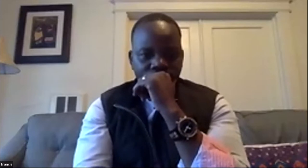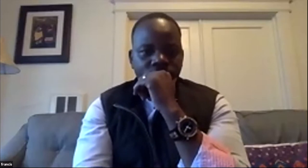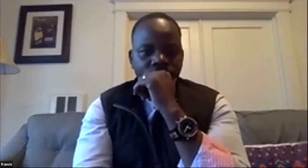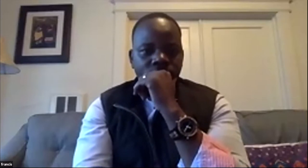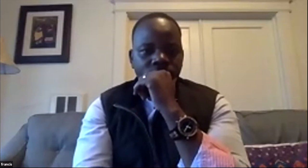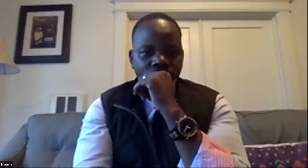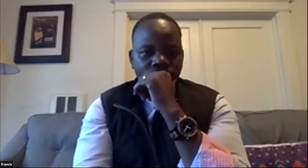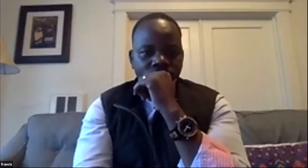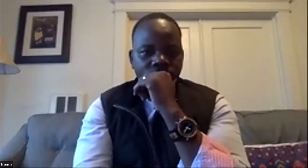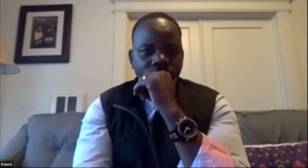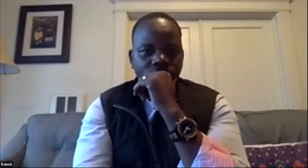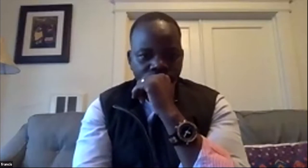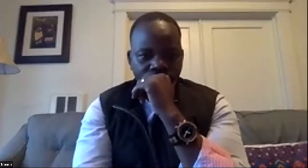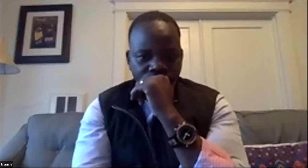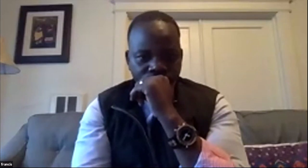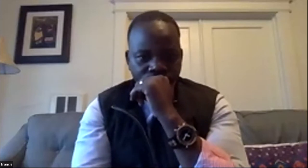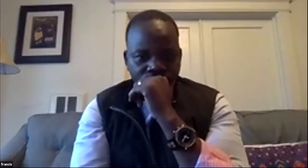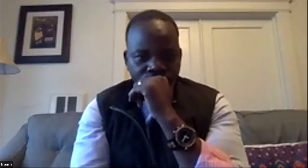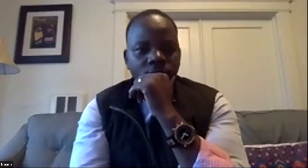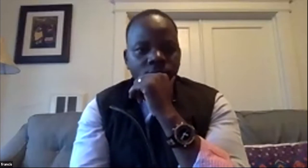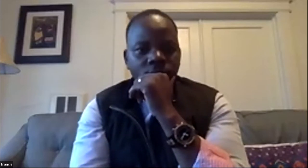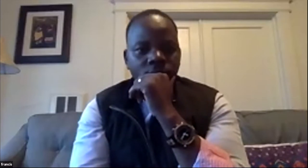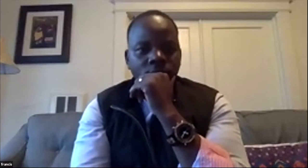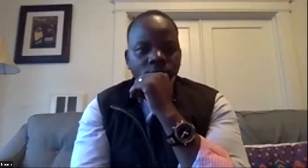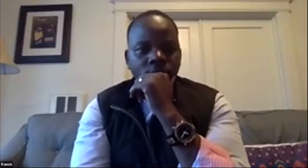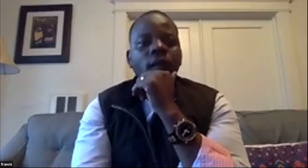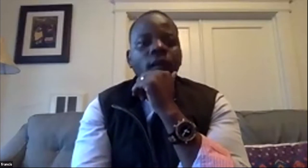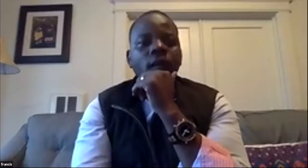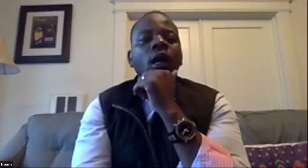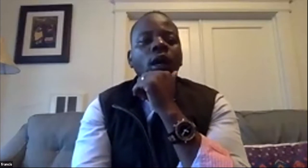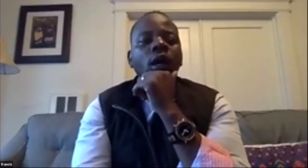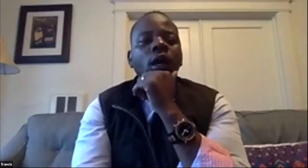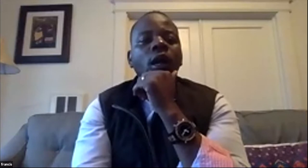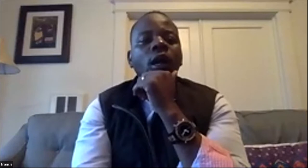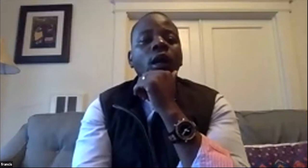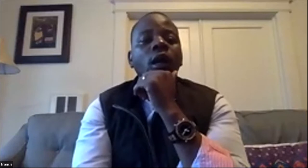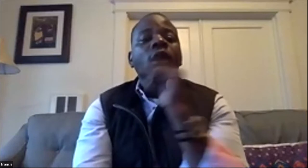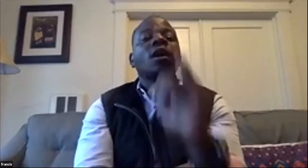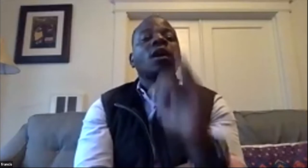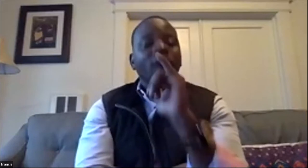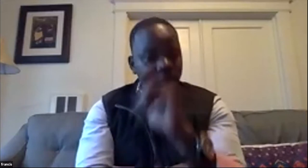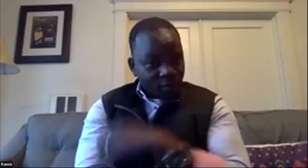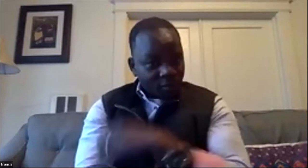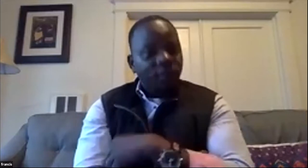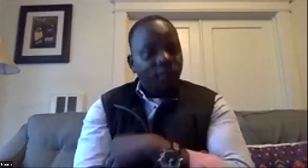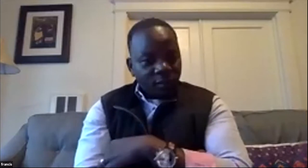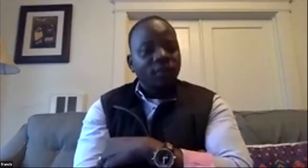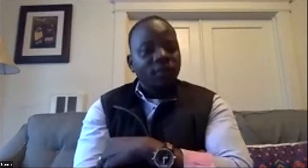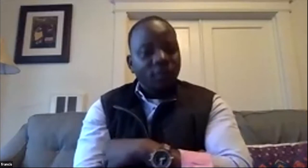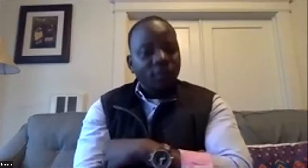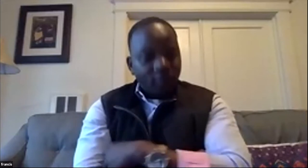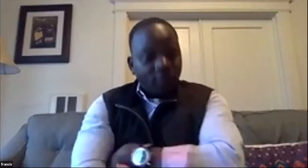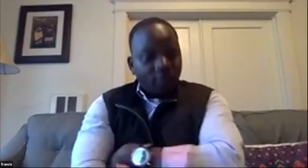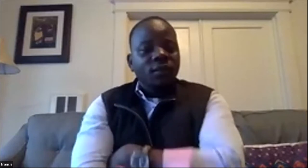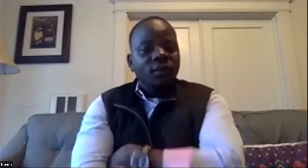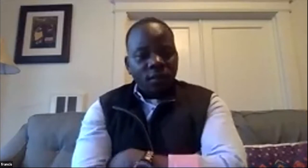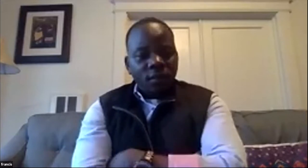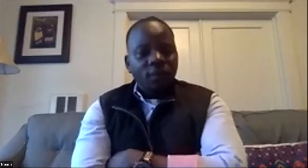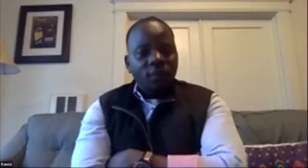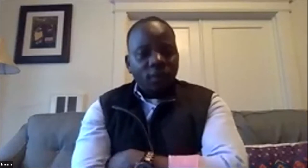and they just just blew everybody away young black men who were just very inspiring